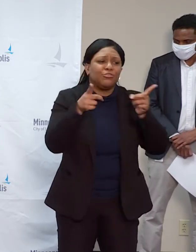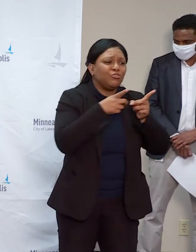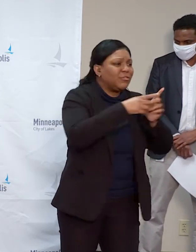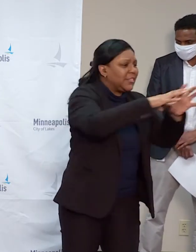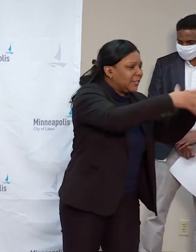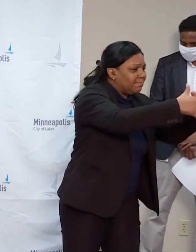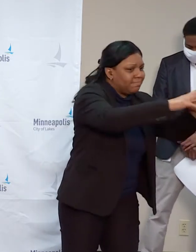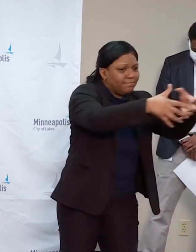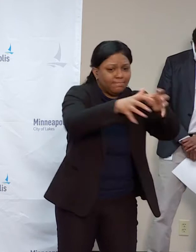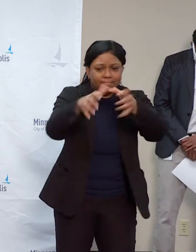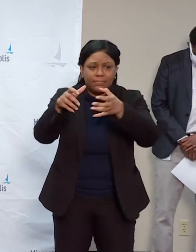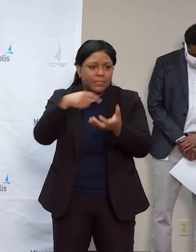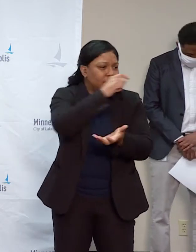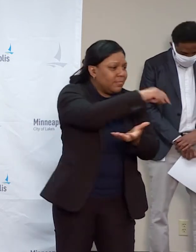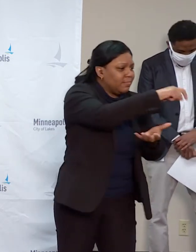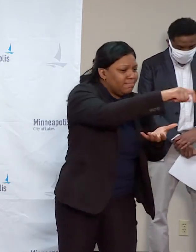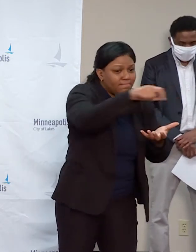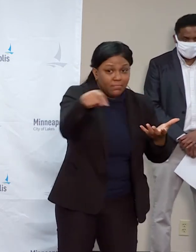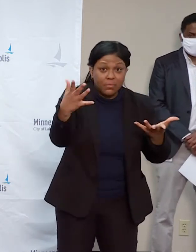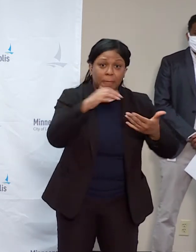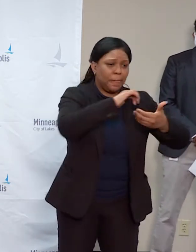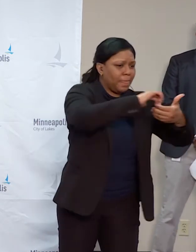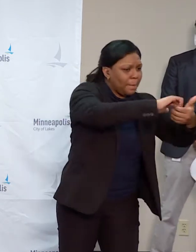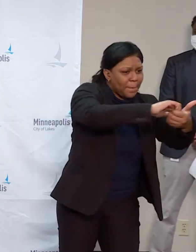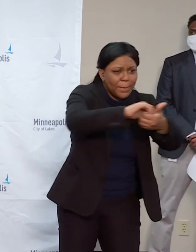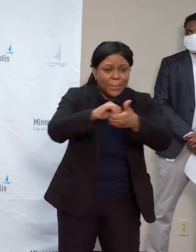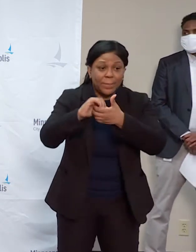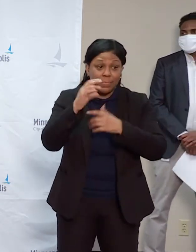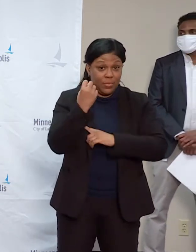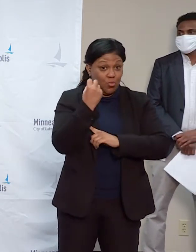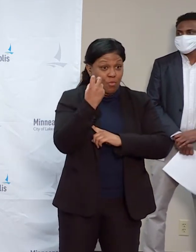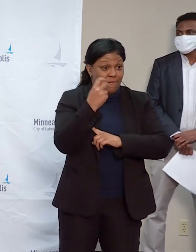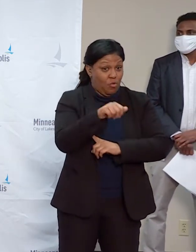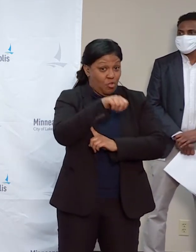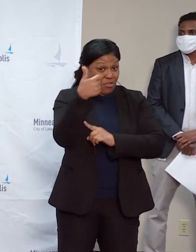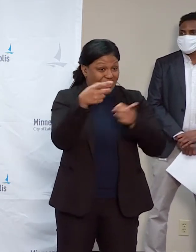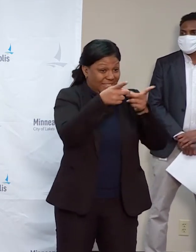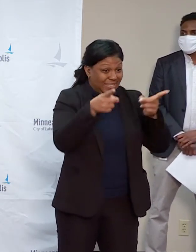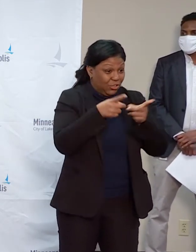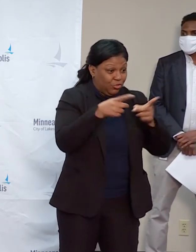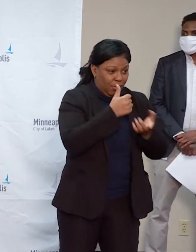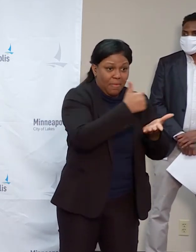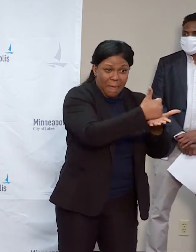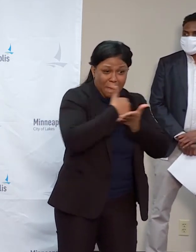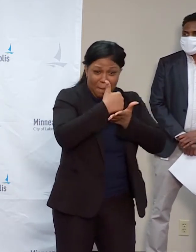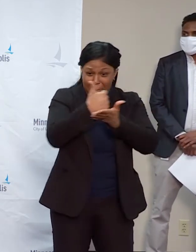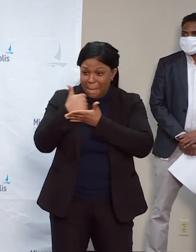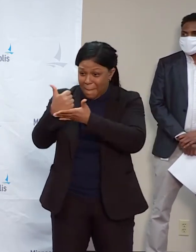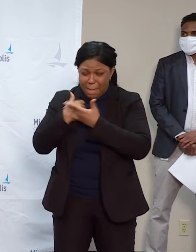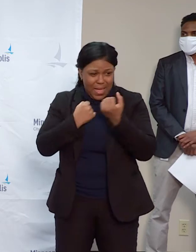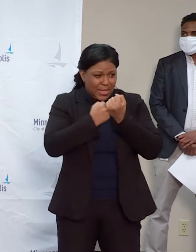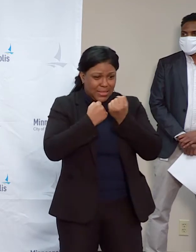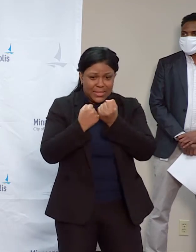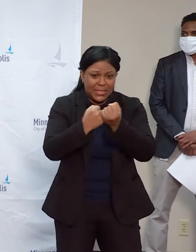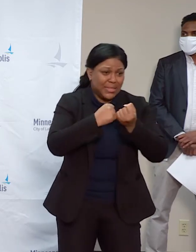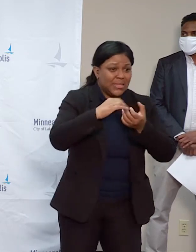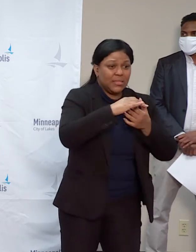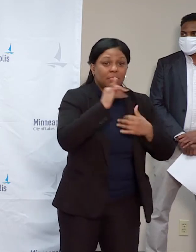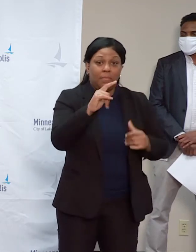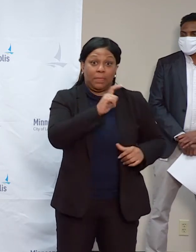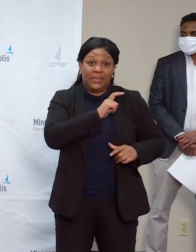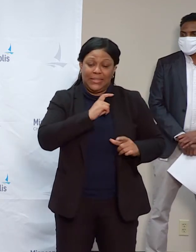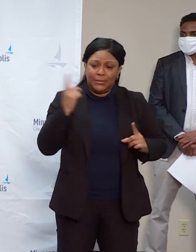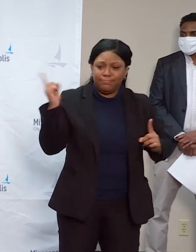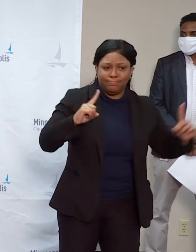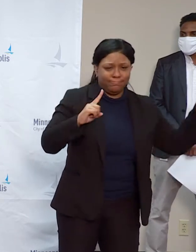us in the form of mutual aid as was mentioned earlier by the National Guard National where they will and can reach peak capacity of